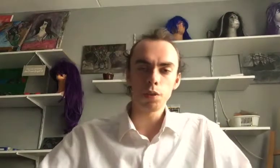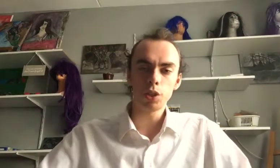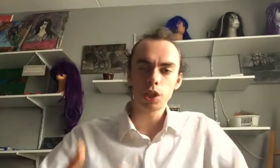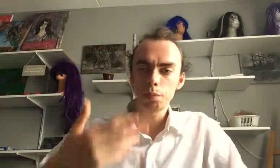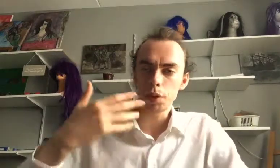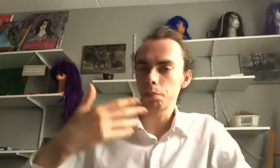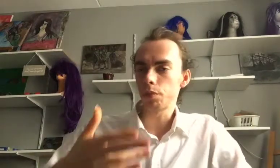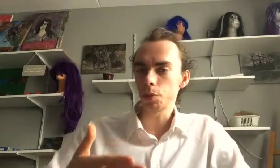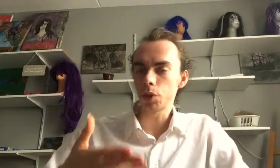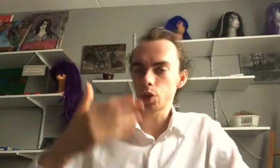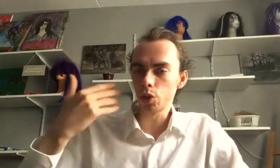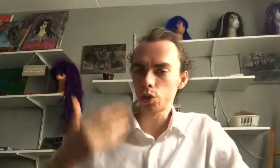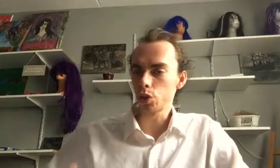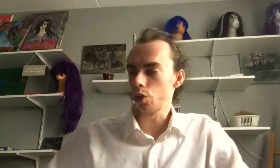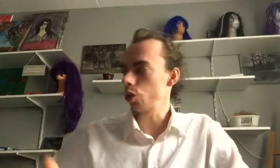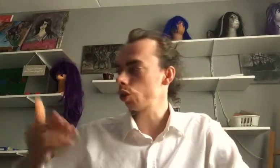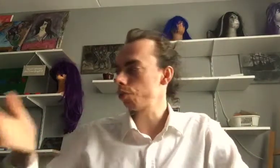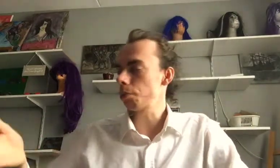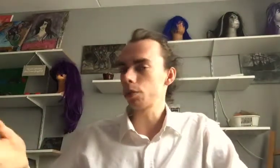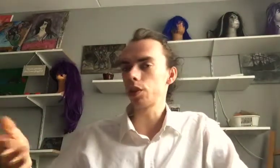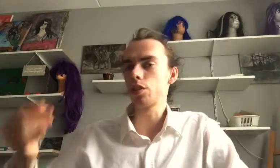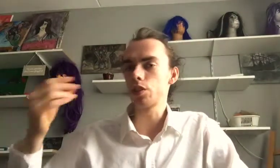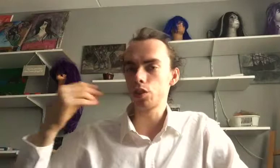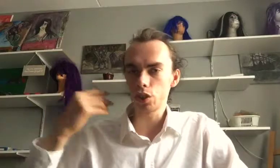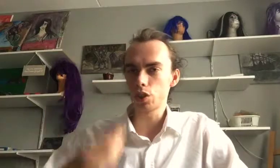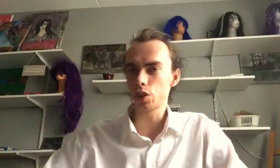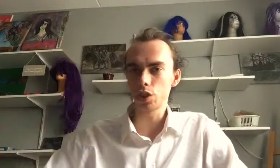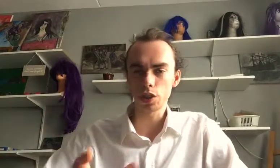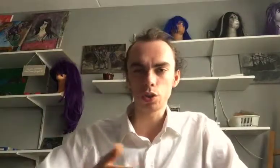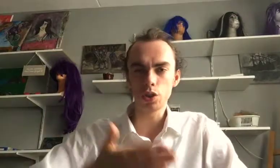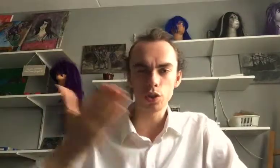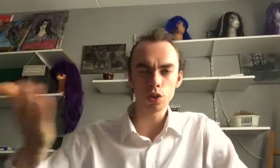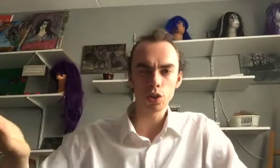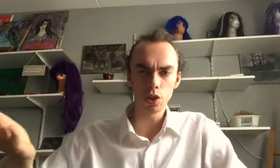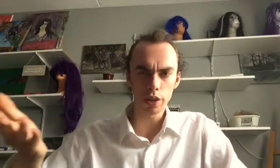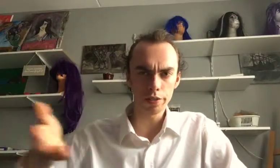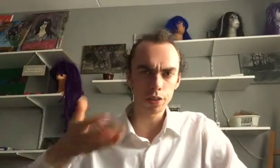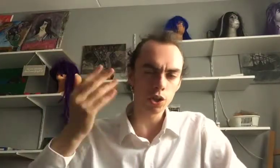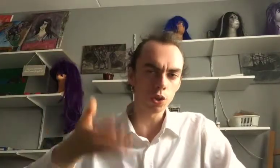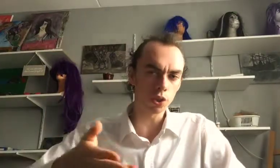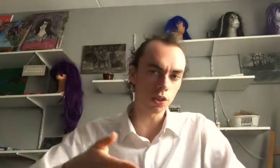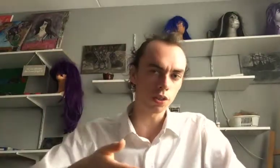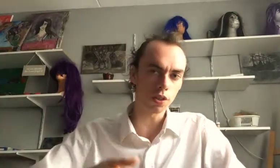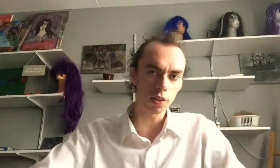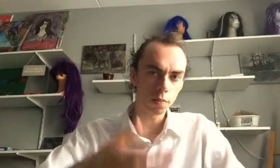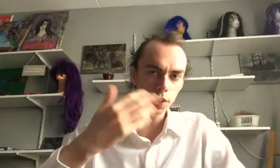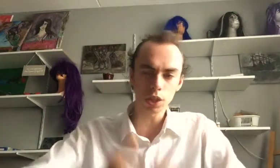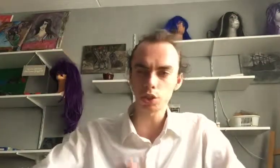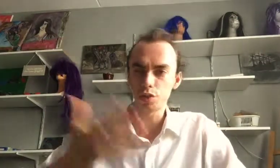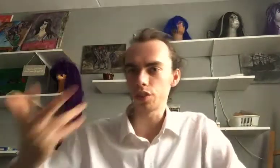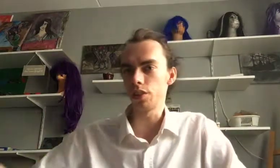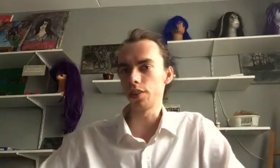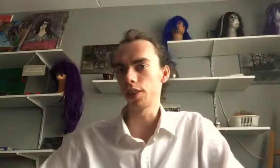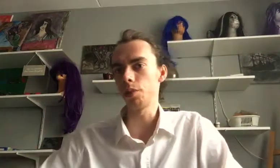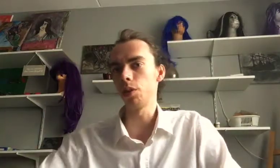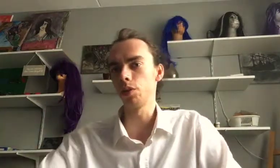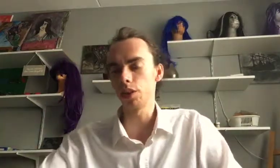most people, I mean also a lot of people that just live shorter because of the chemotherapy.